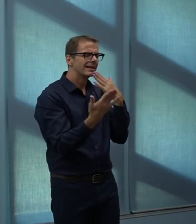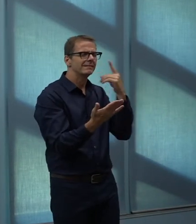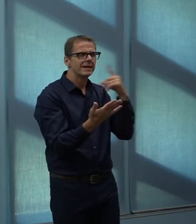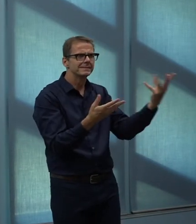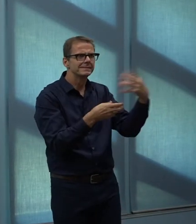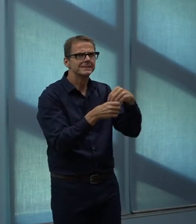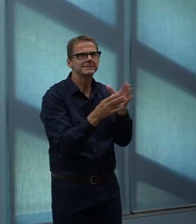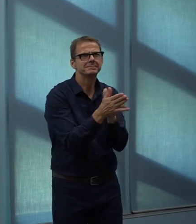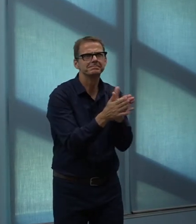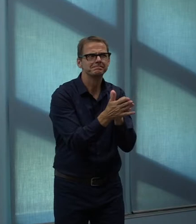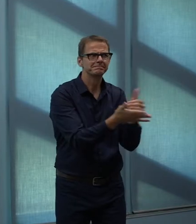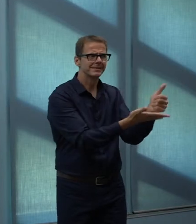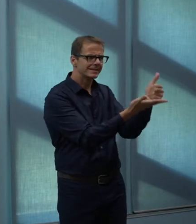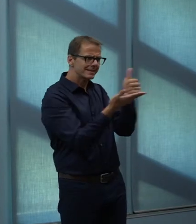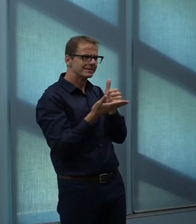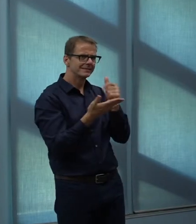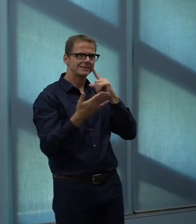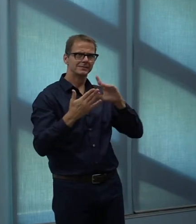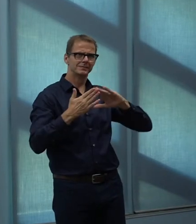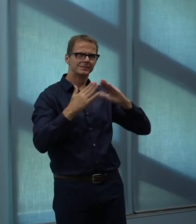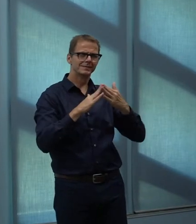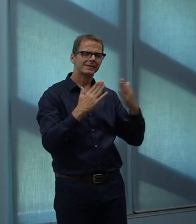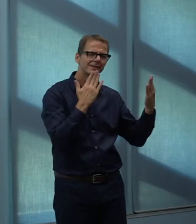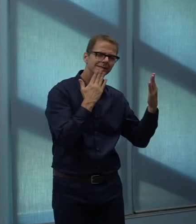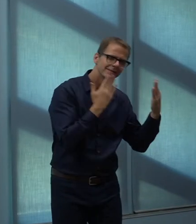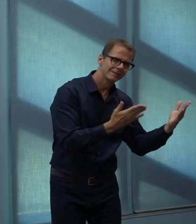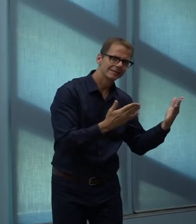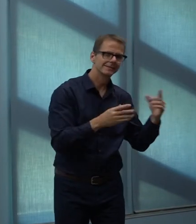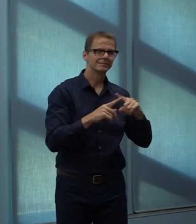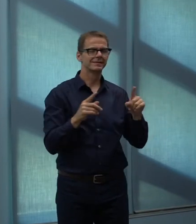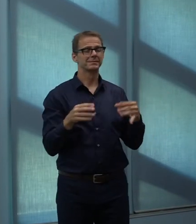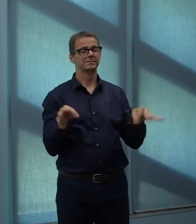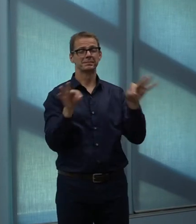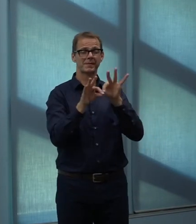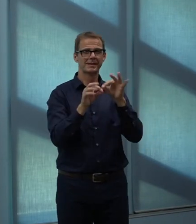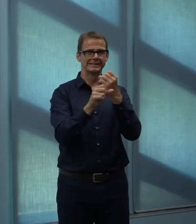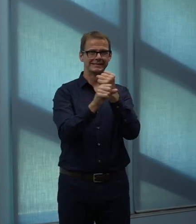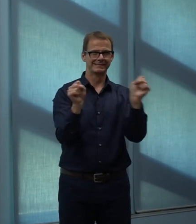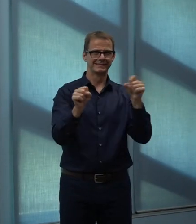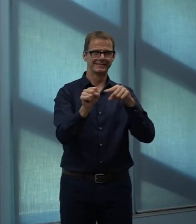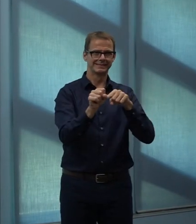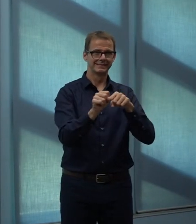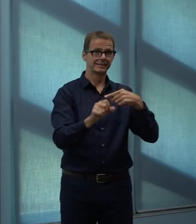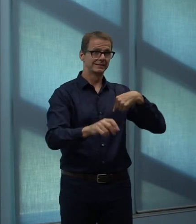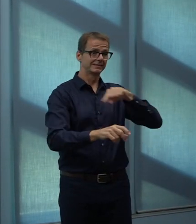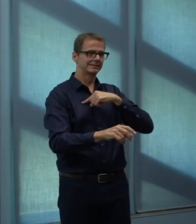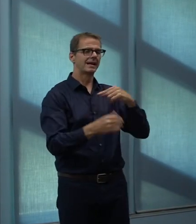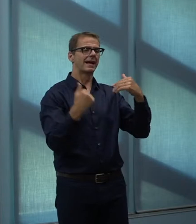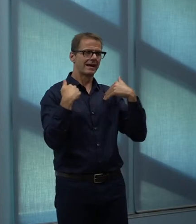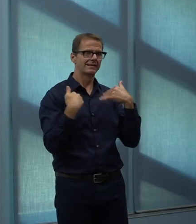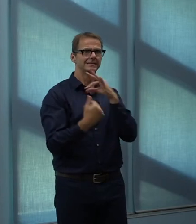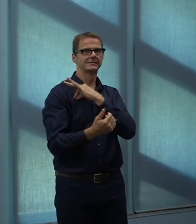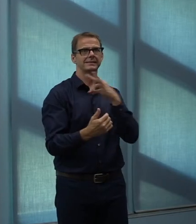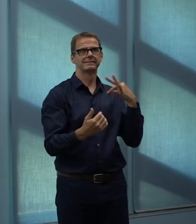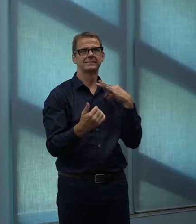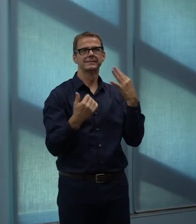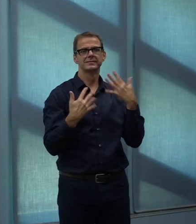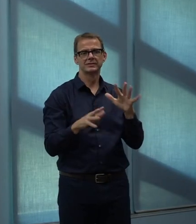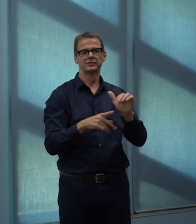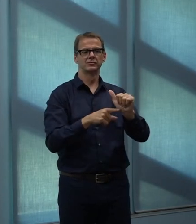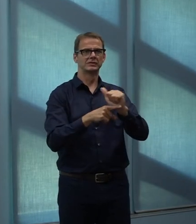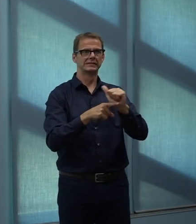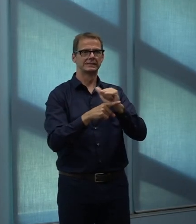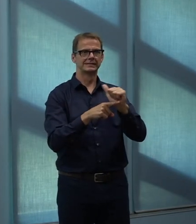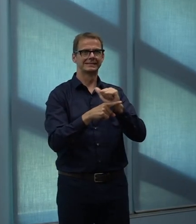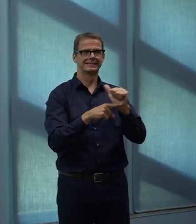that it's done in a safe way, and we have staff that have the training, the personal protective equipment as well